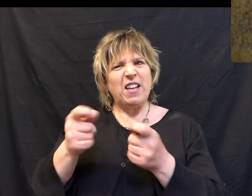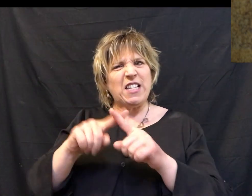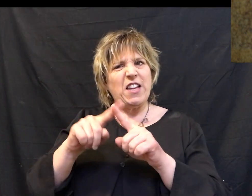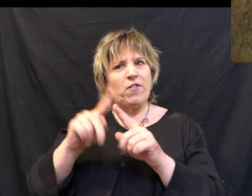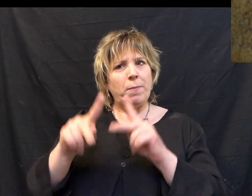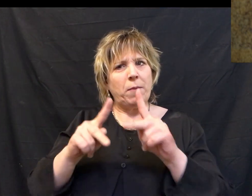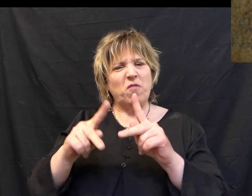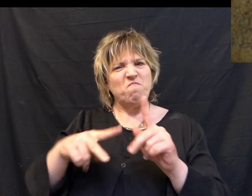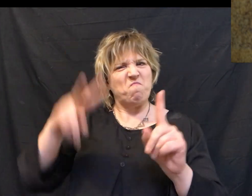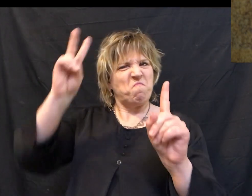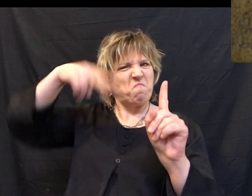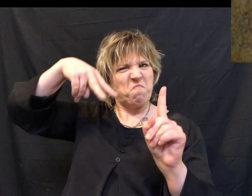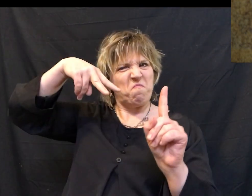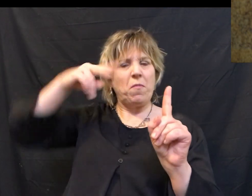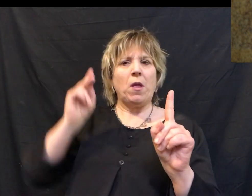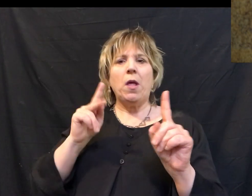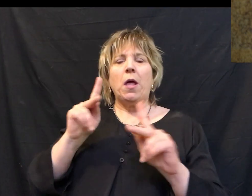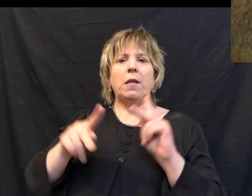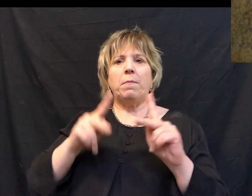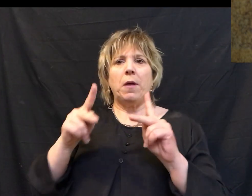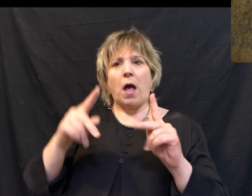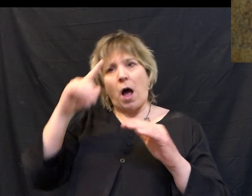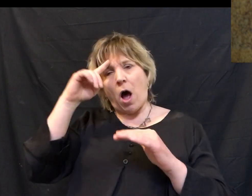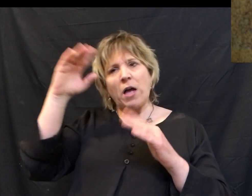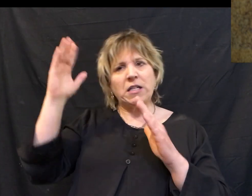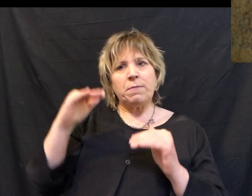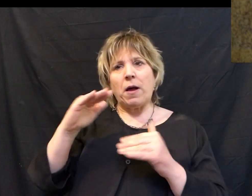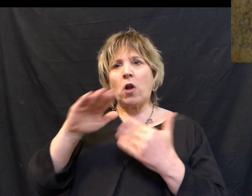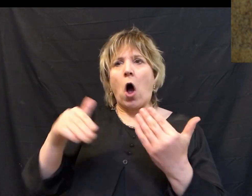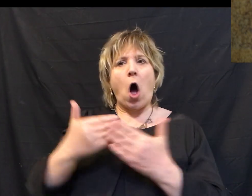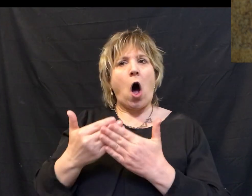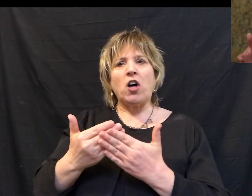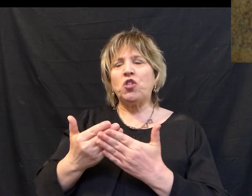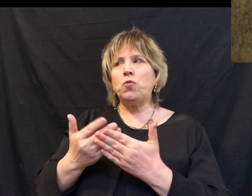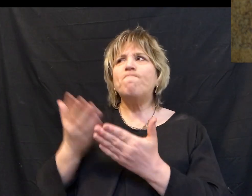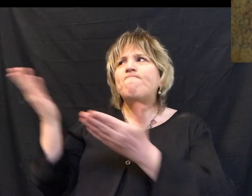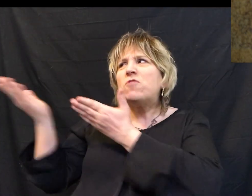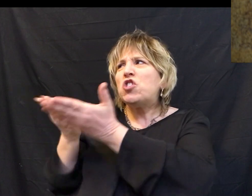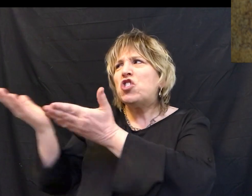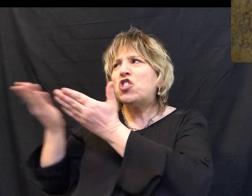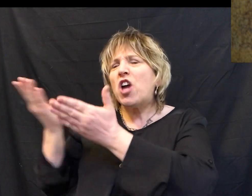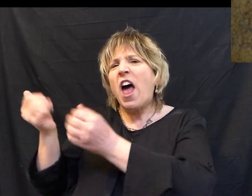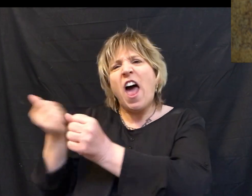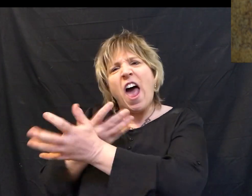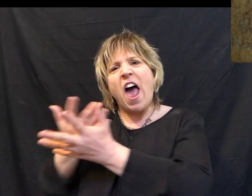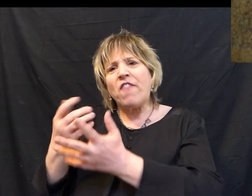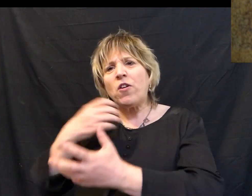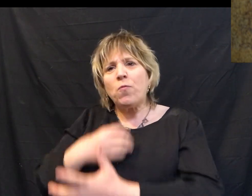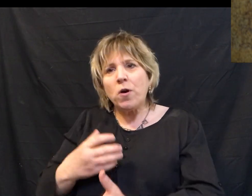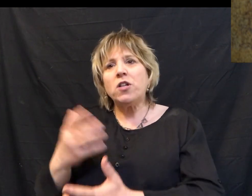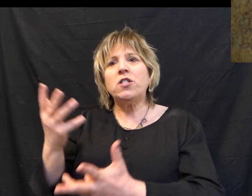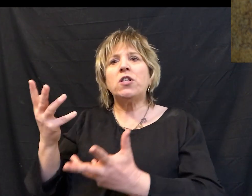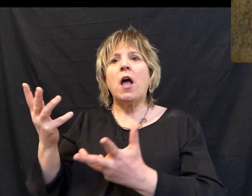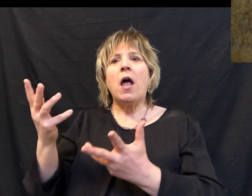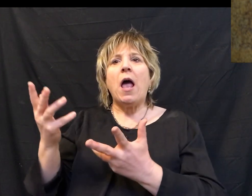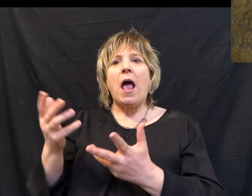others. They like to look down on their subjects and expect all to cater to their every whim and wish and allow